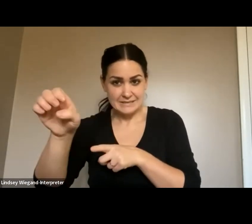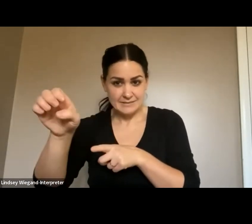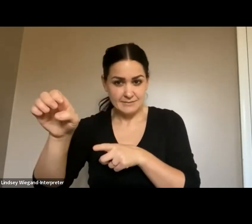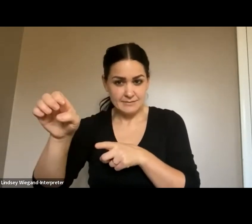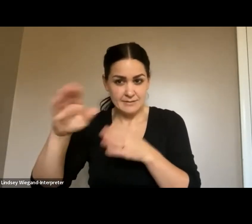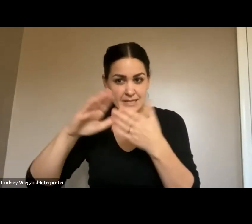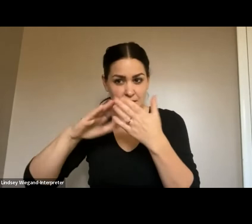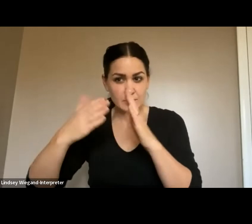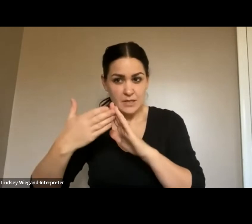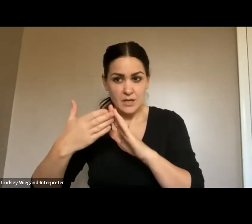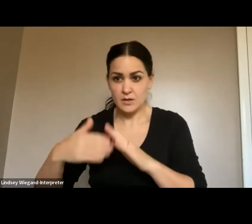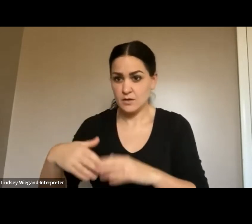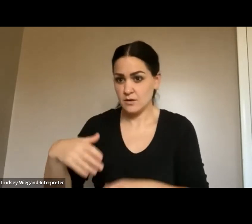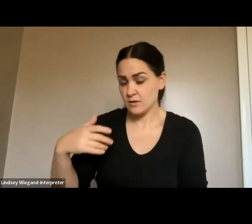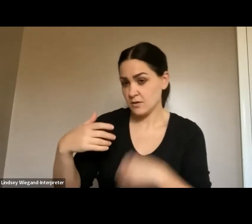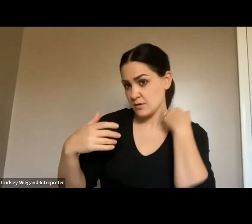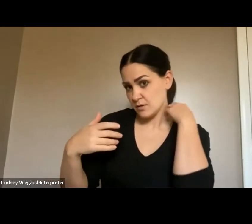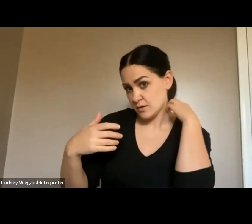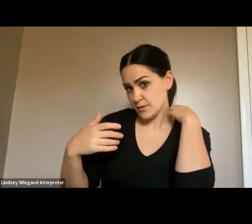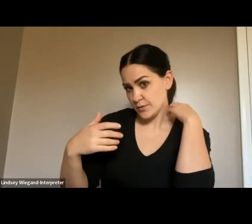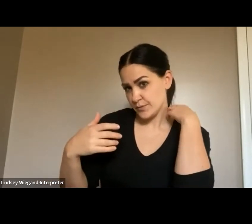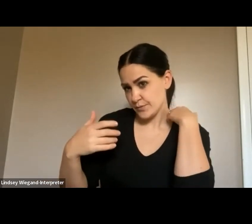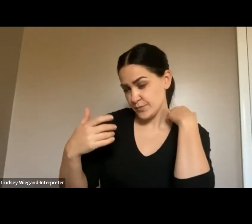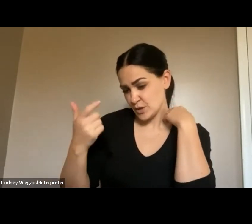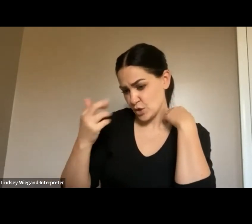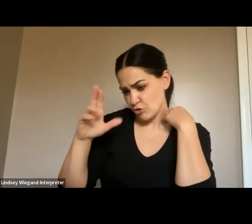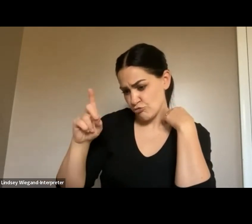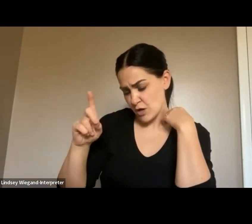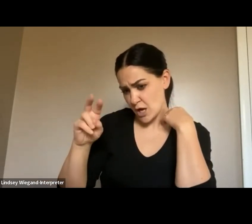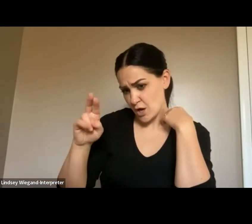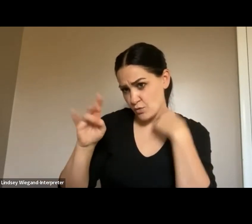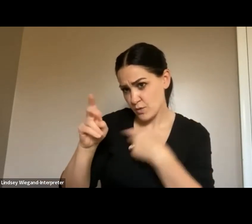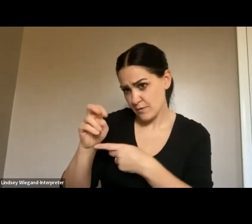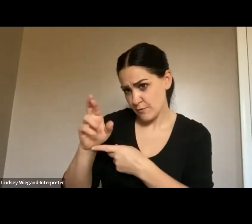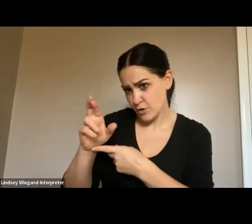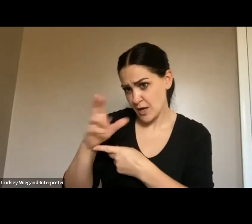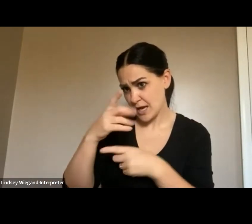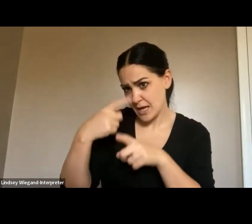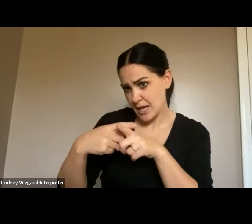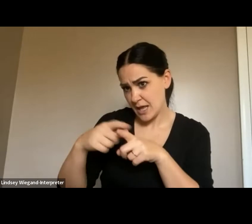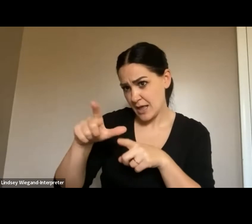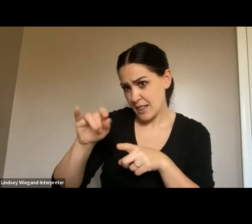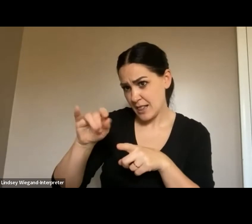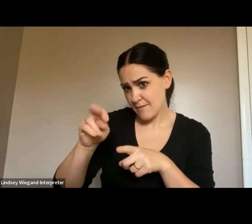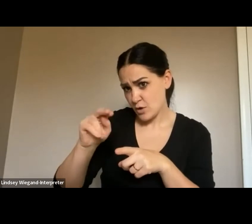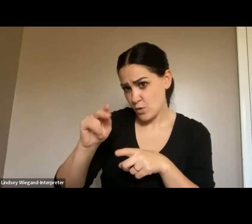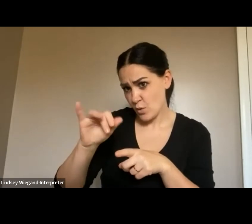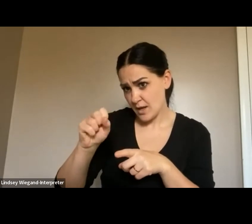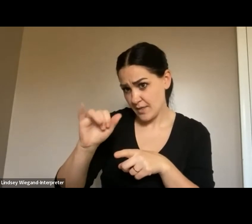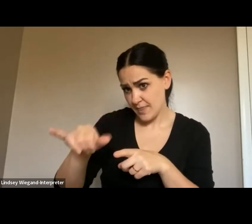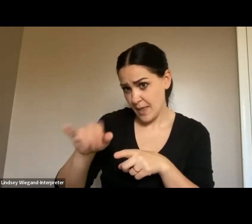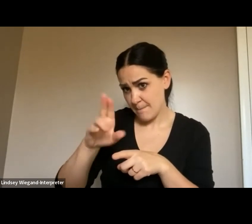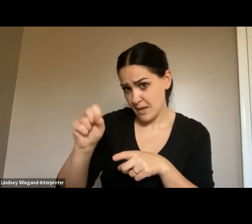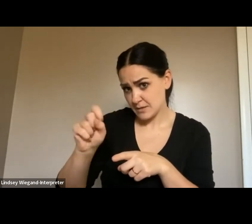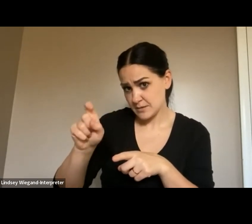Grand River? Huh? Grand River and Libanois. The Grand River bus at Libanois. Yes.